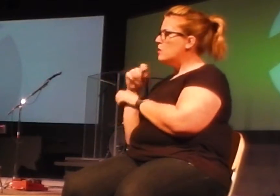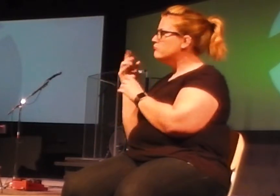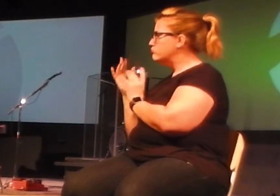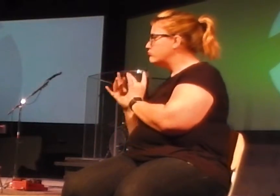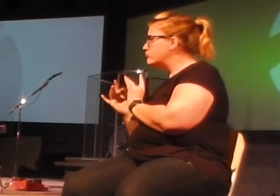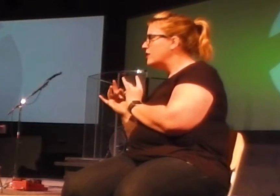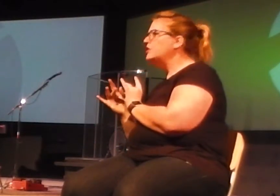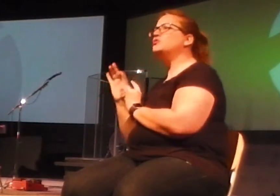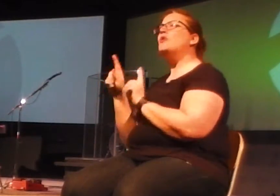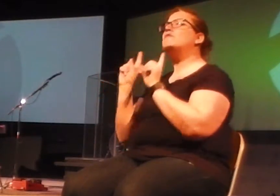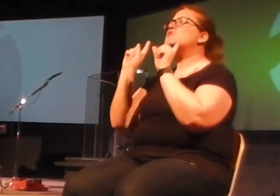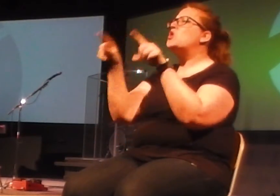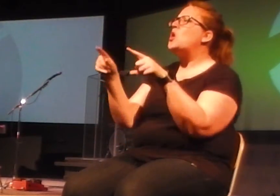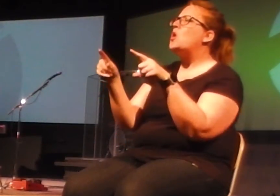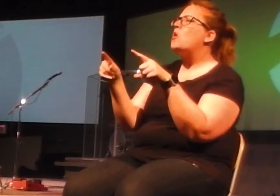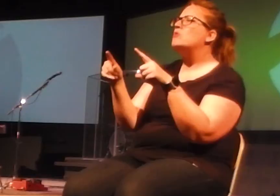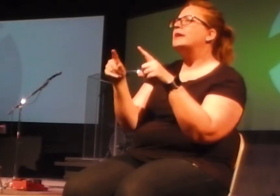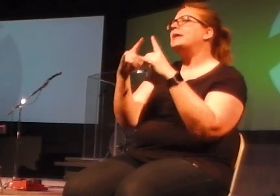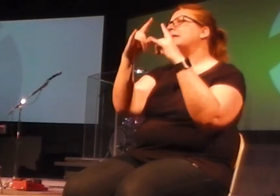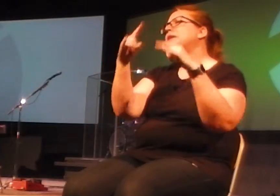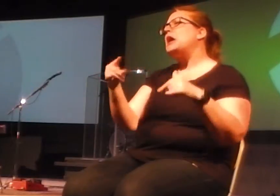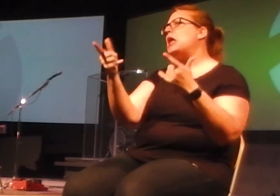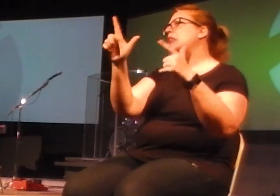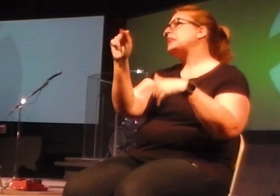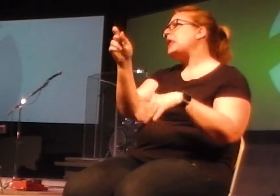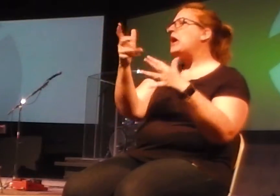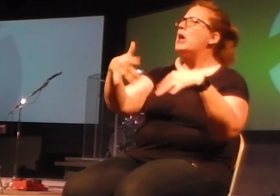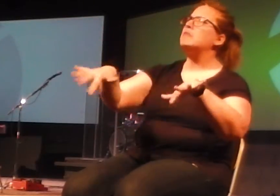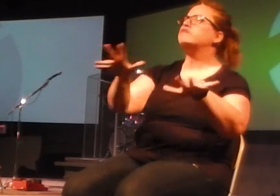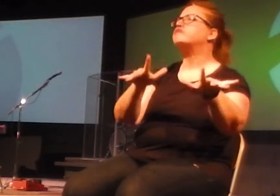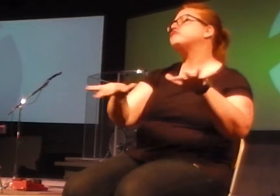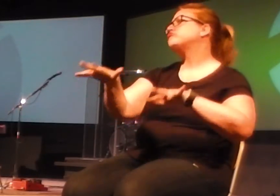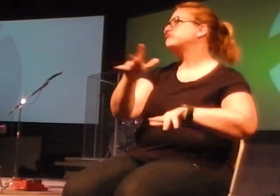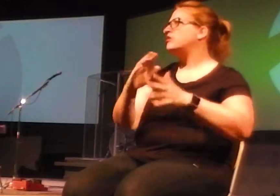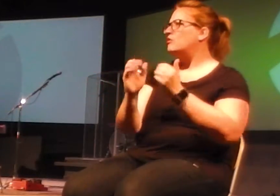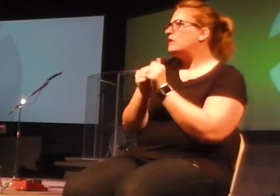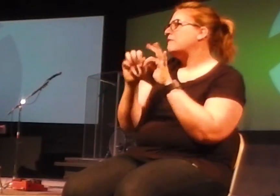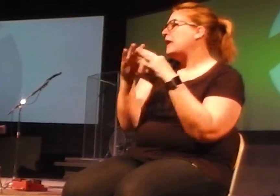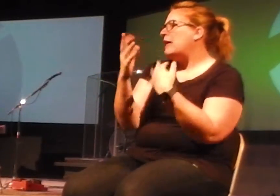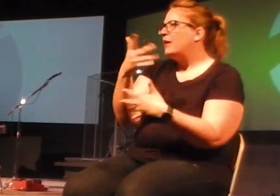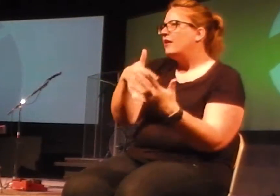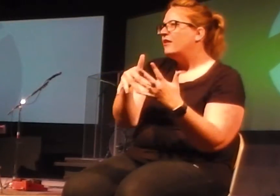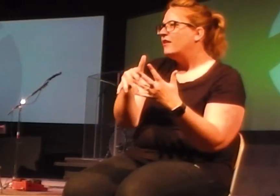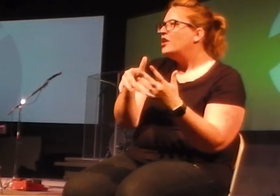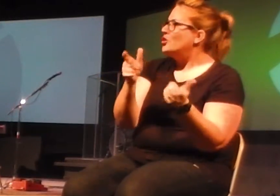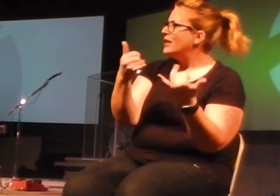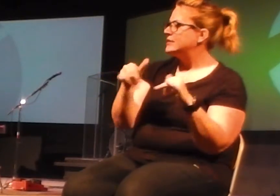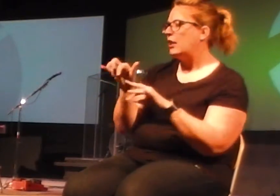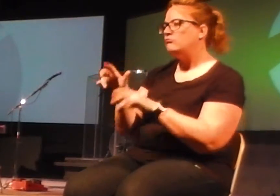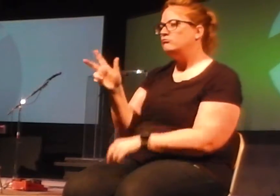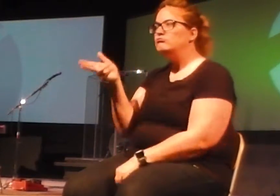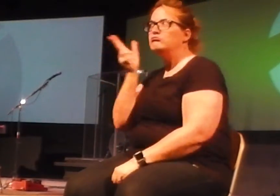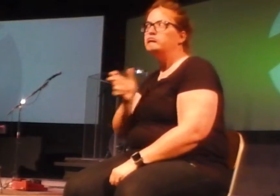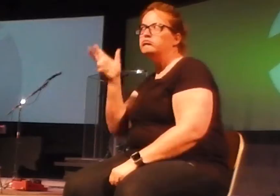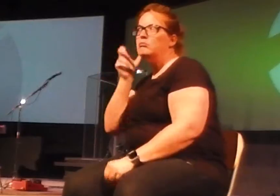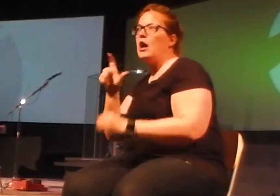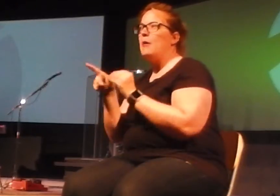time, of course, we expect you to do that and get some time as a family as well. You'll be able to hear a little bit more about the vision of the church and the Zero